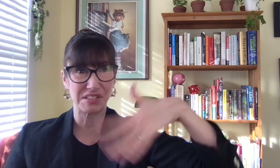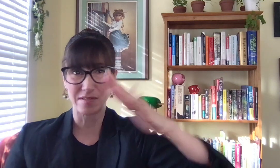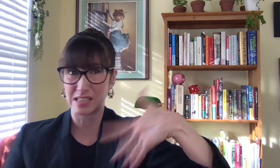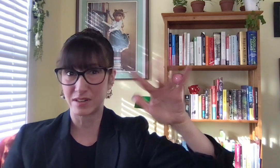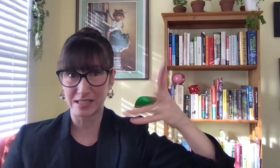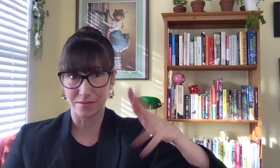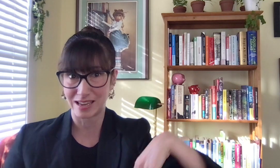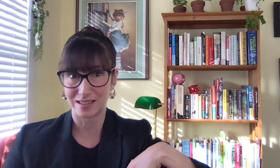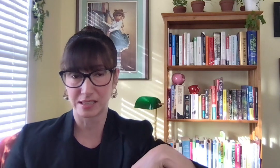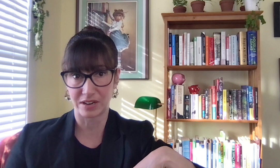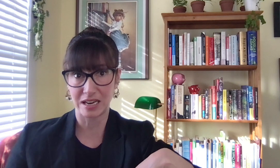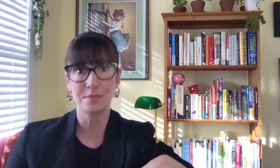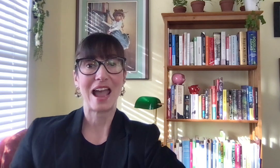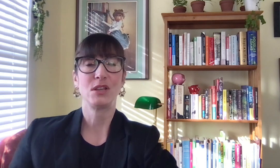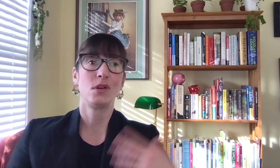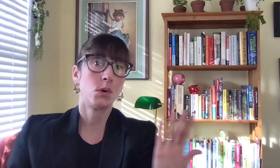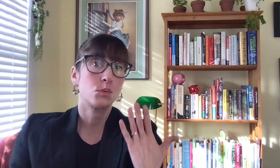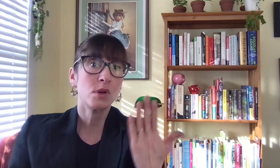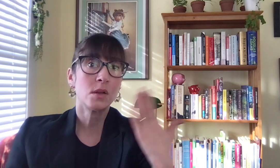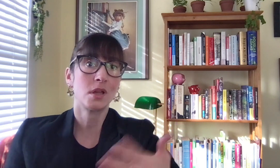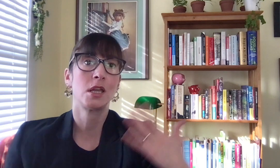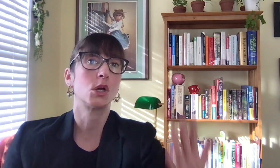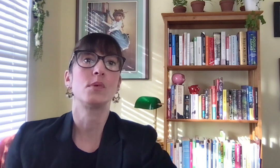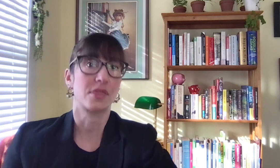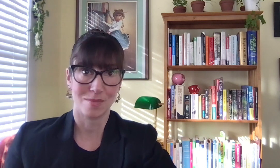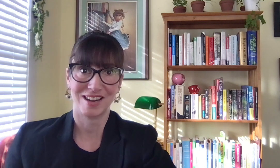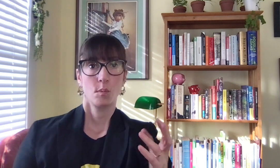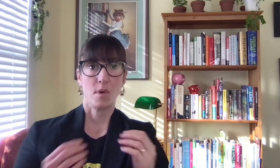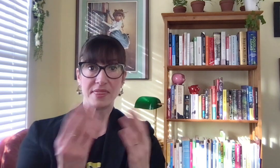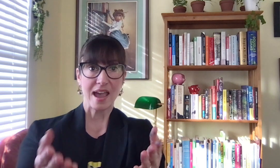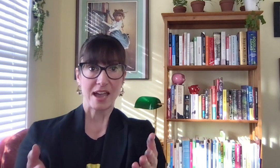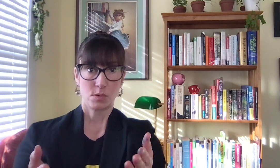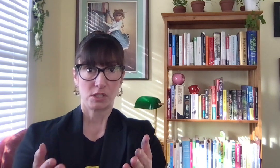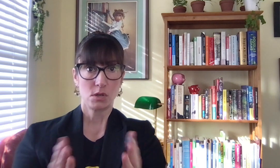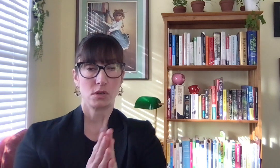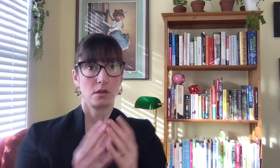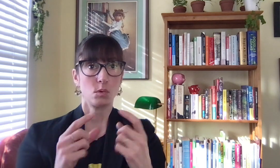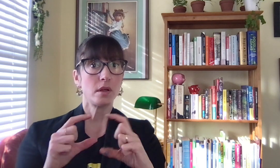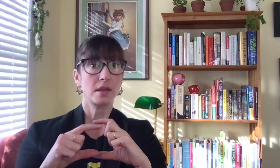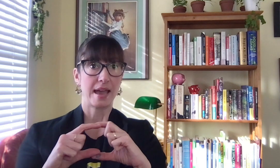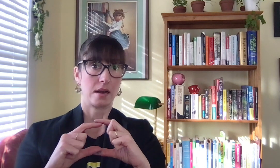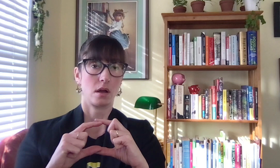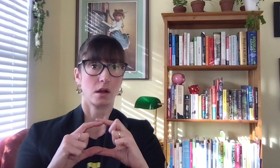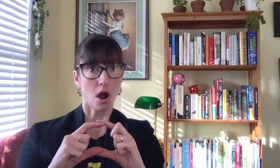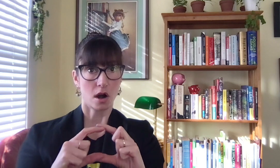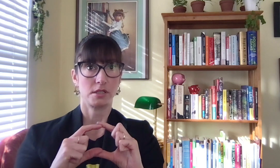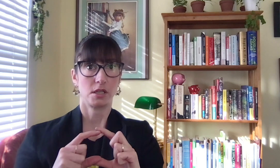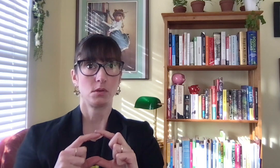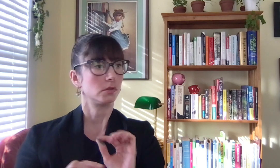770, 780. And you know is really, really good with their money. When they add you as a user, you will get a card to use.